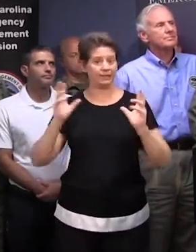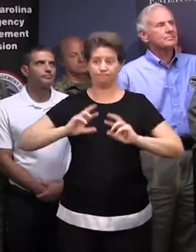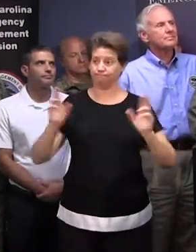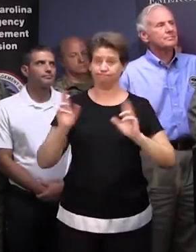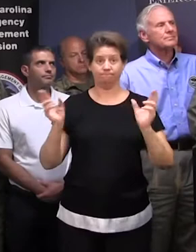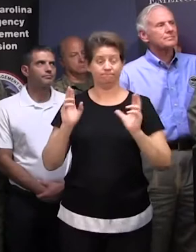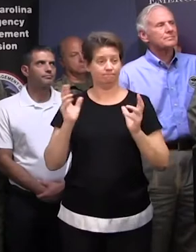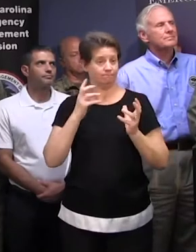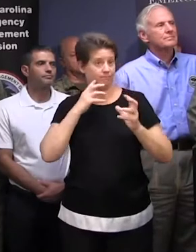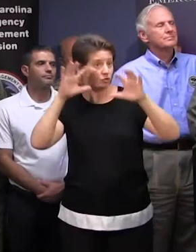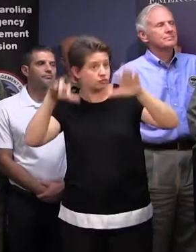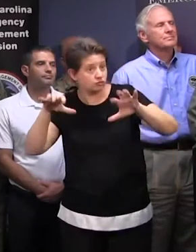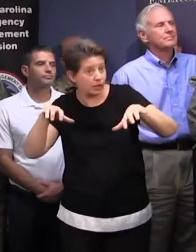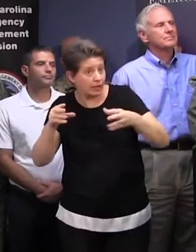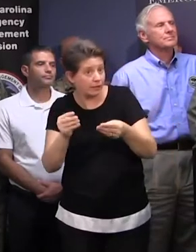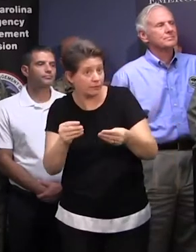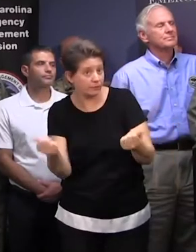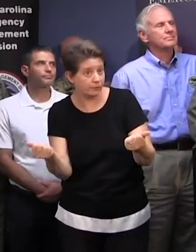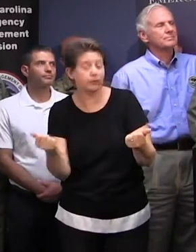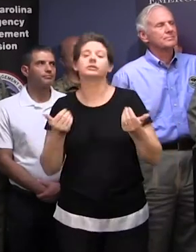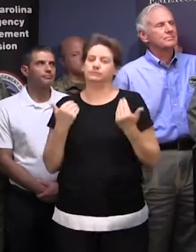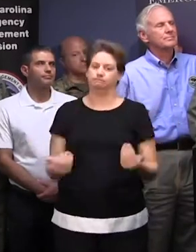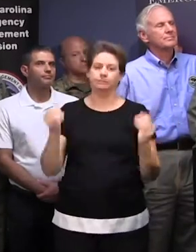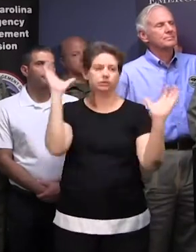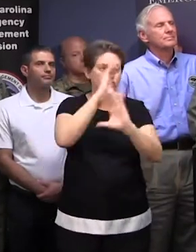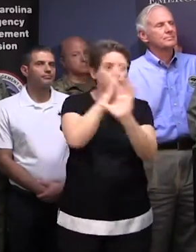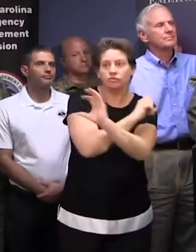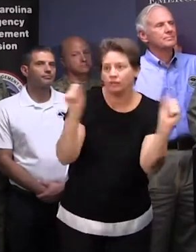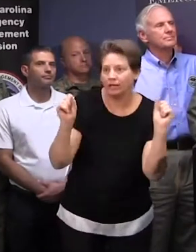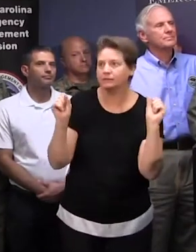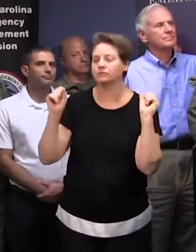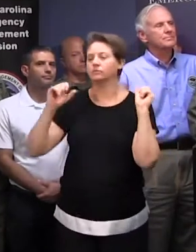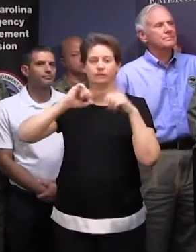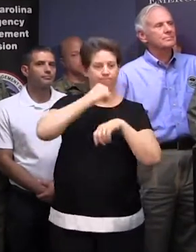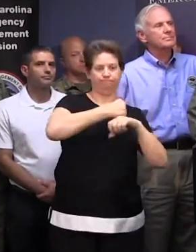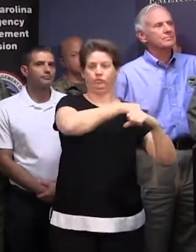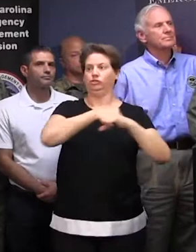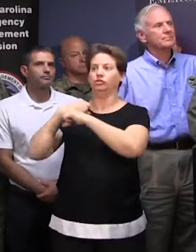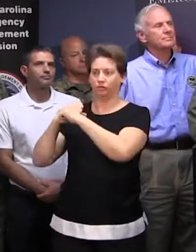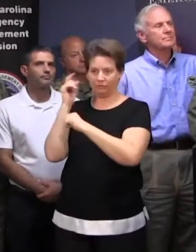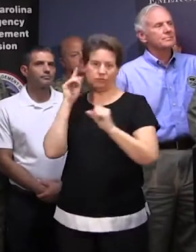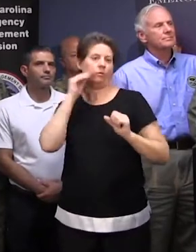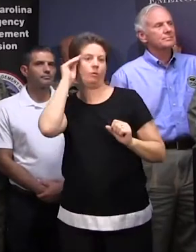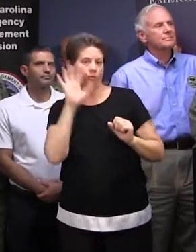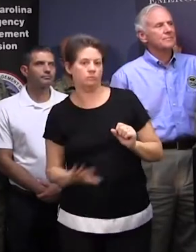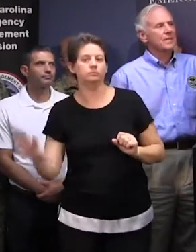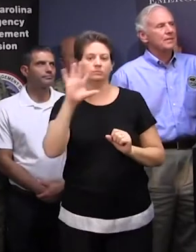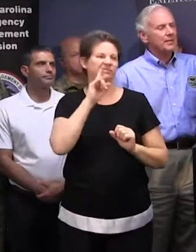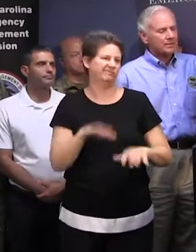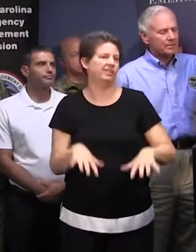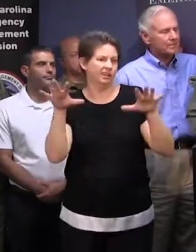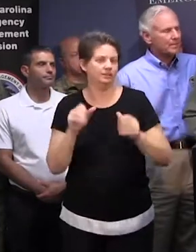stops. And we'll be doing search and rescue missions and security on folks' homes in these flooded areas.